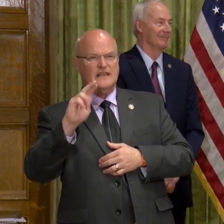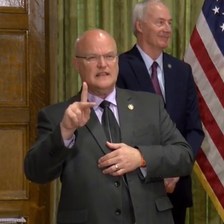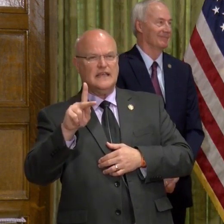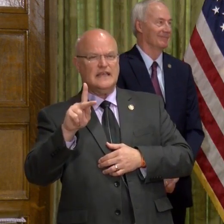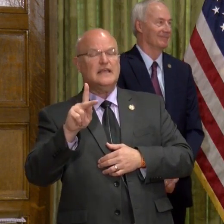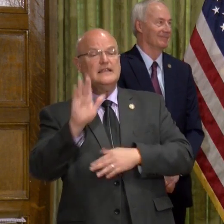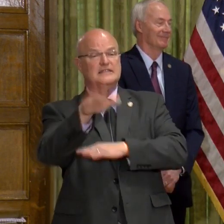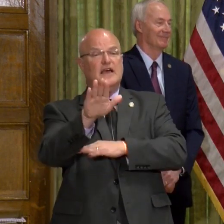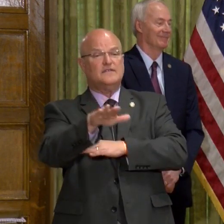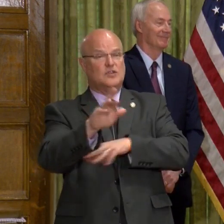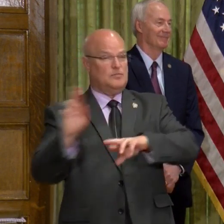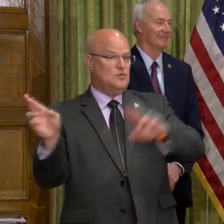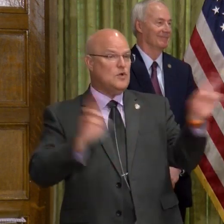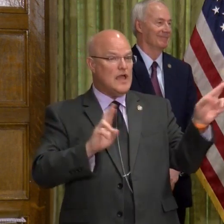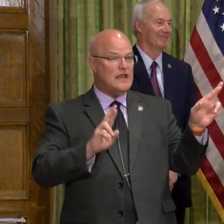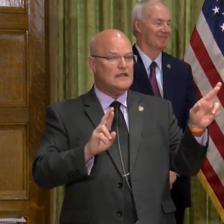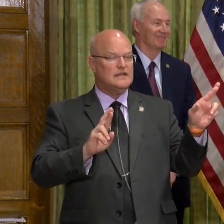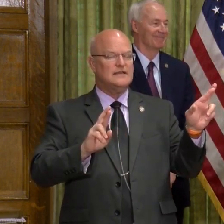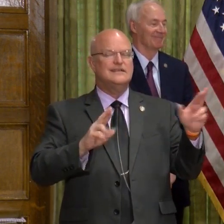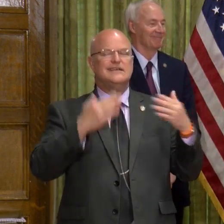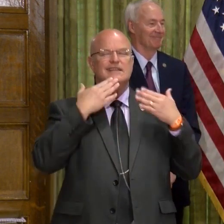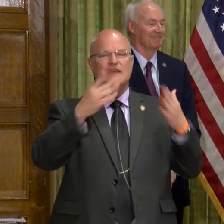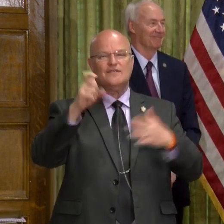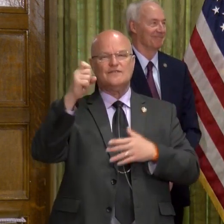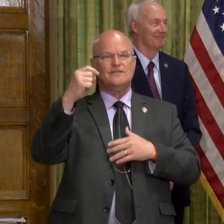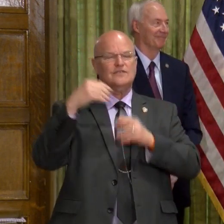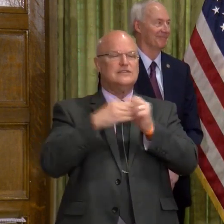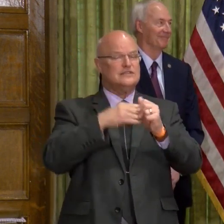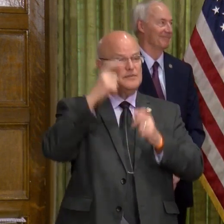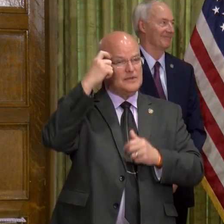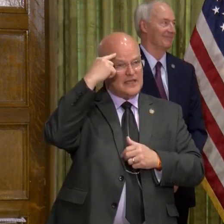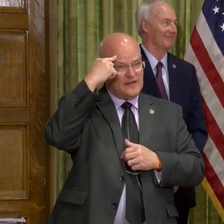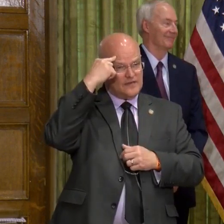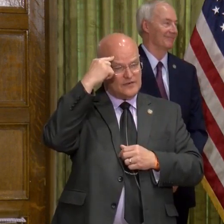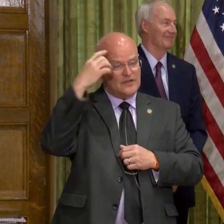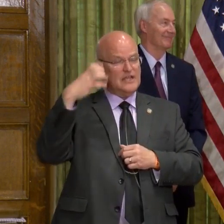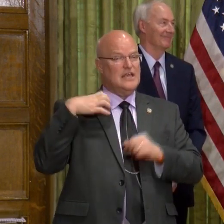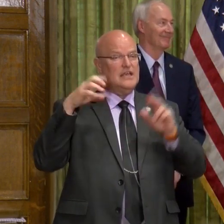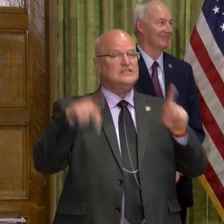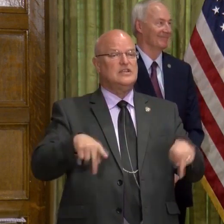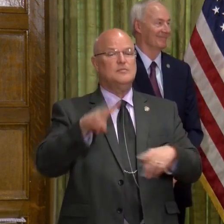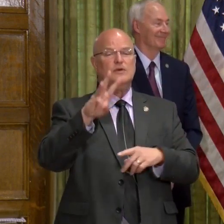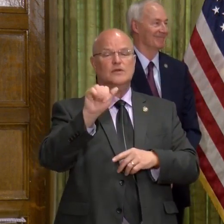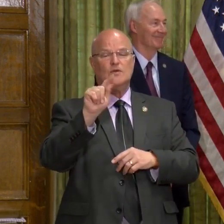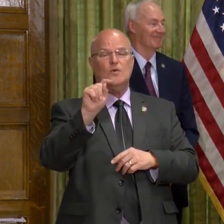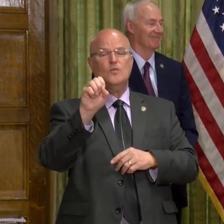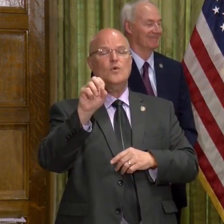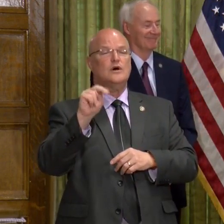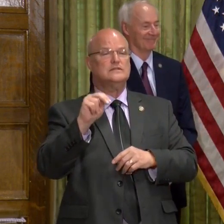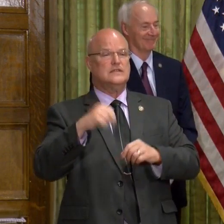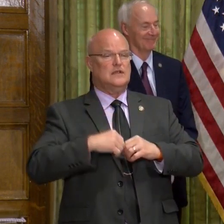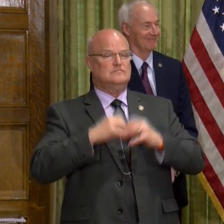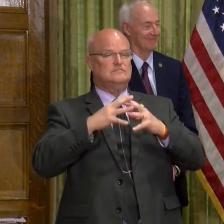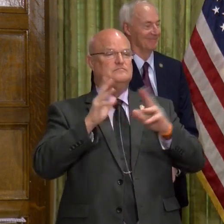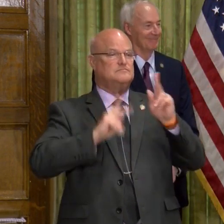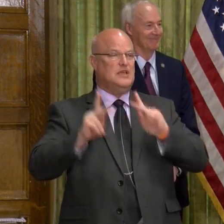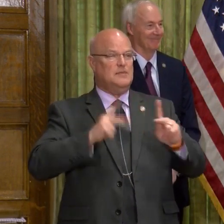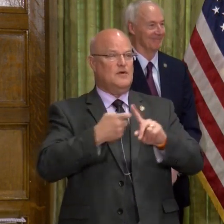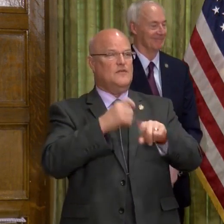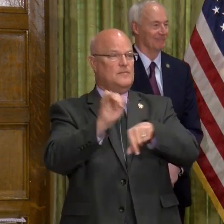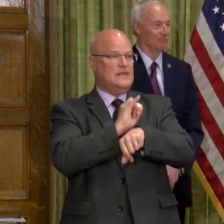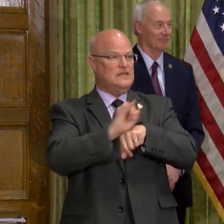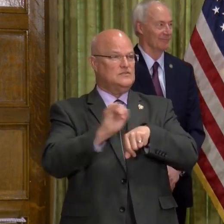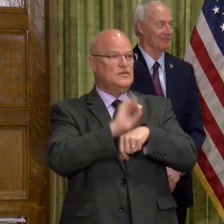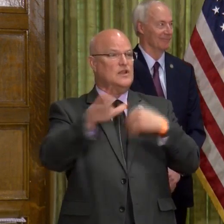live this afternoon. Governor, again, thank you for your leadership and allow us to do this. Chairman Walton for your leadership and bringing the folks together from the